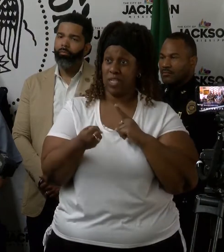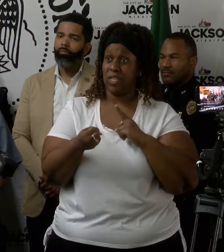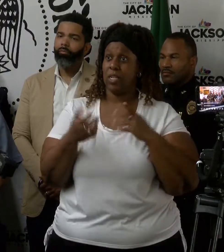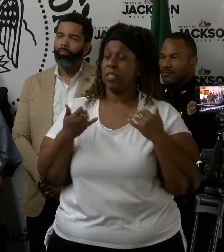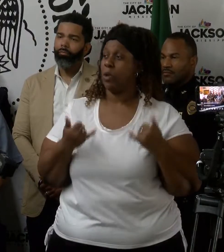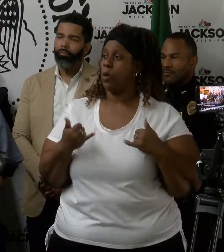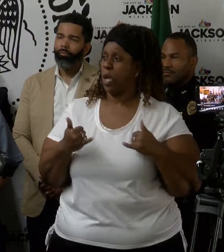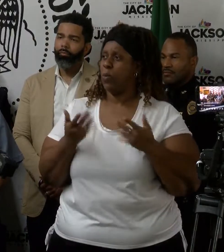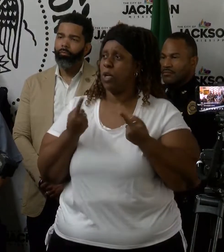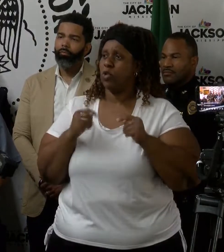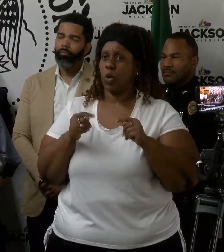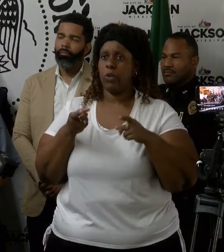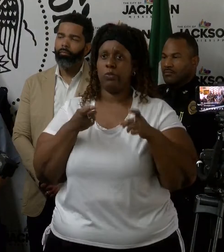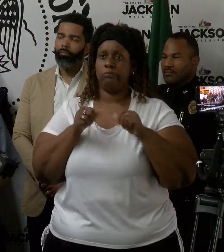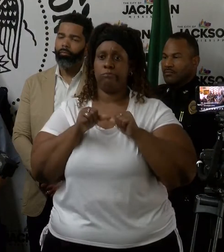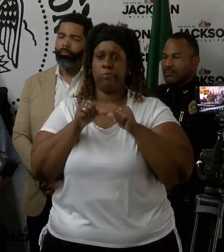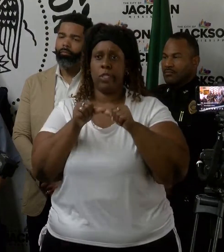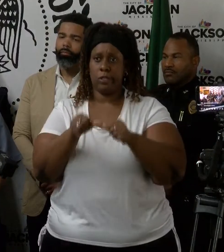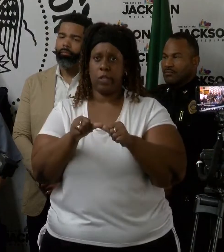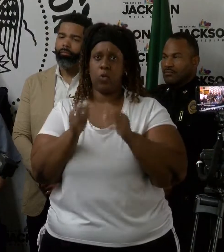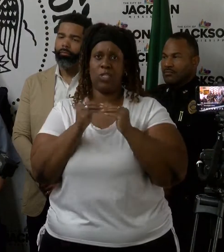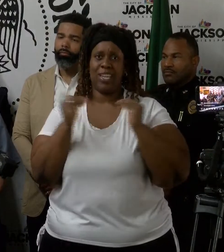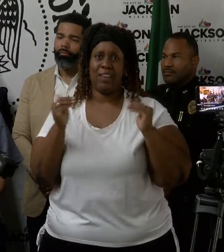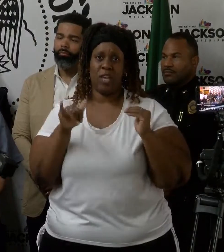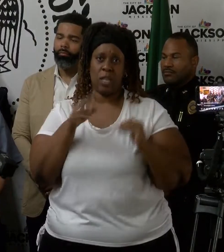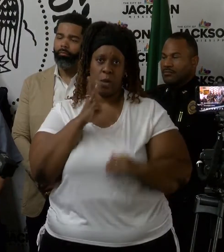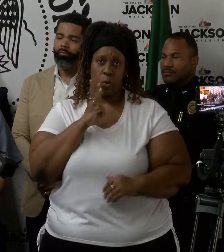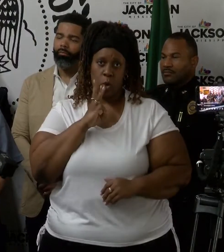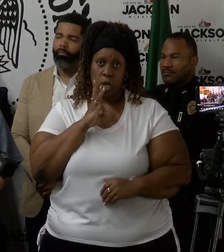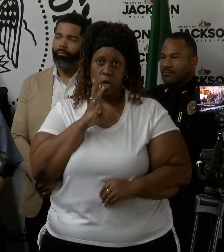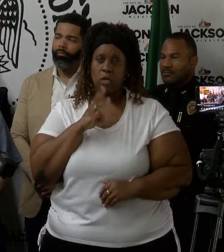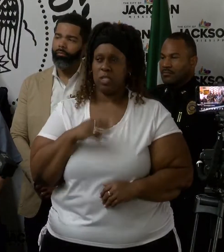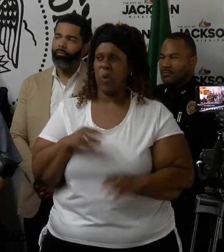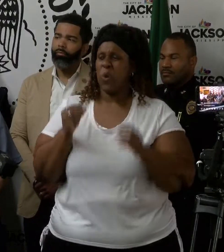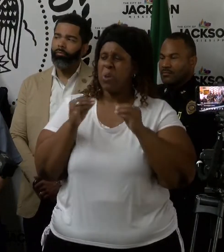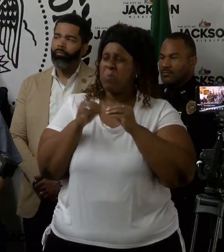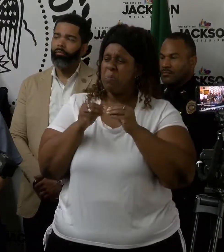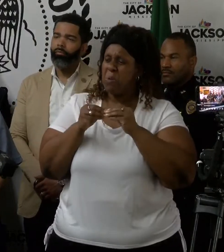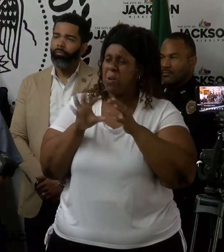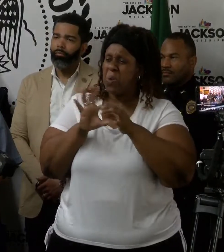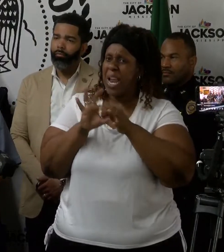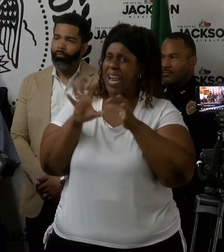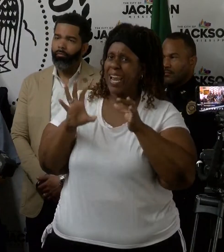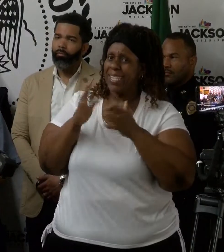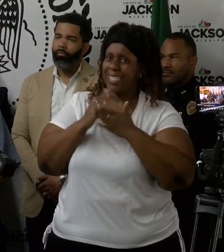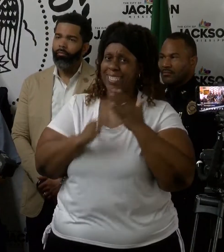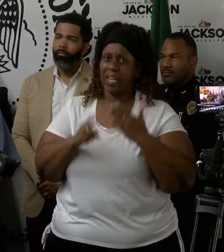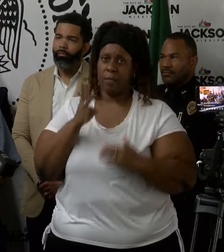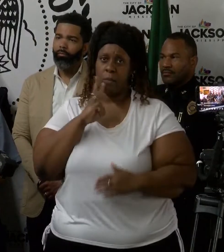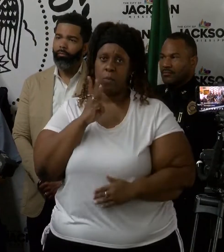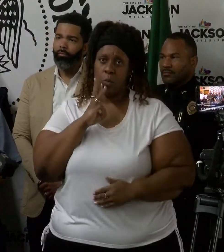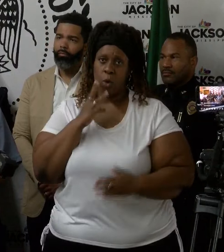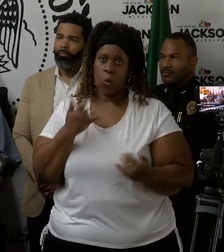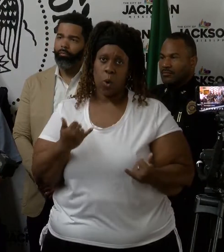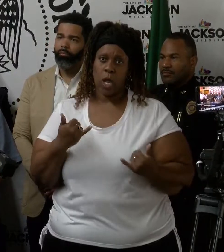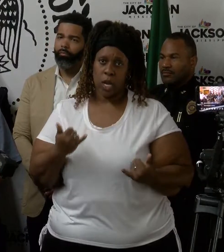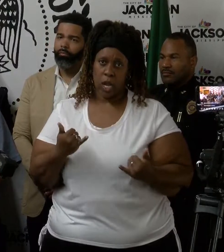we're continuing to let water out. What we're doing now is letting a little more out than what's coming in in order to